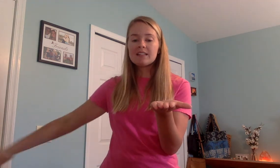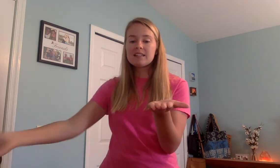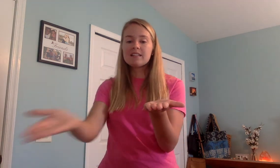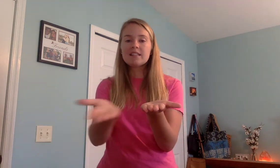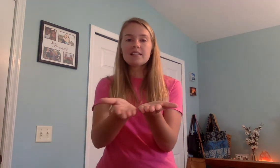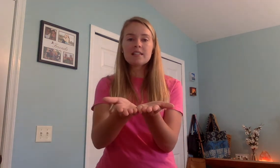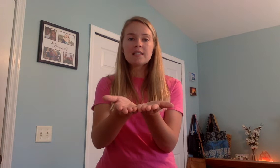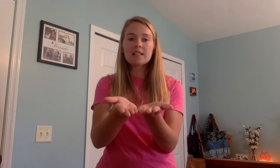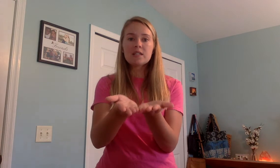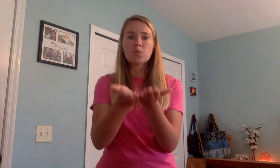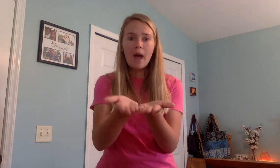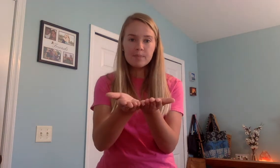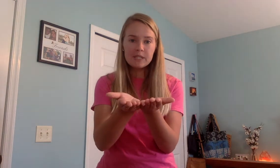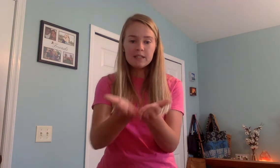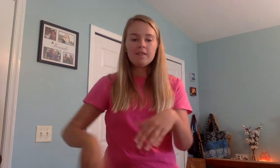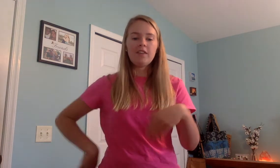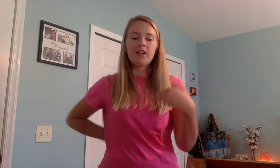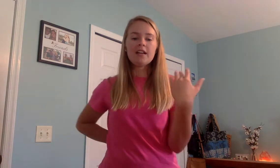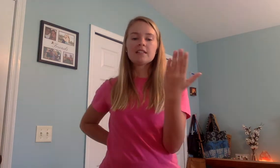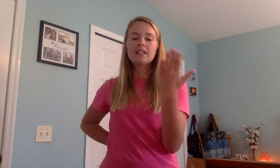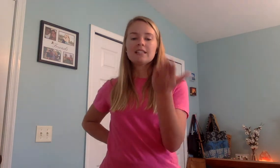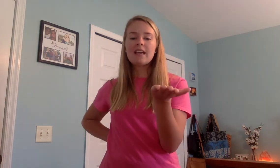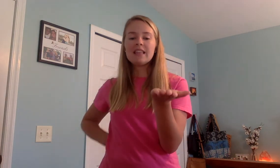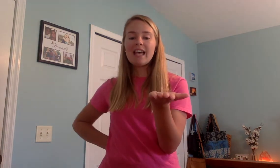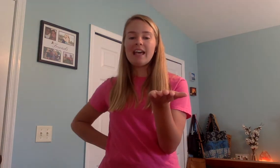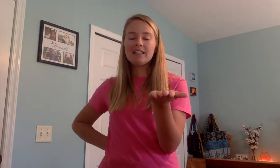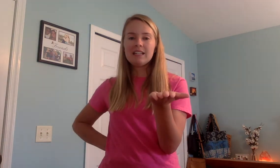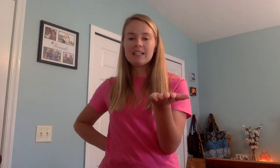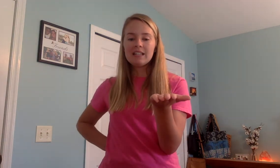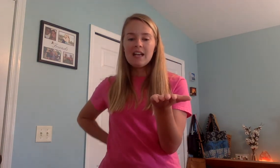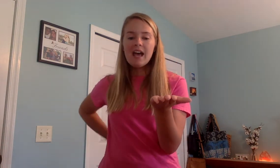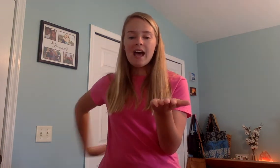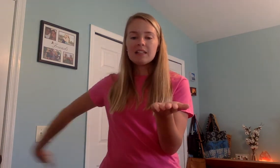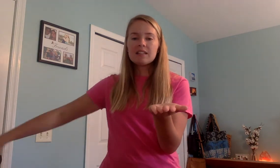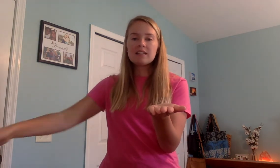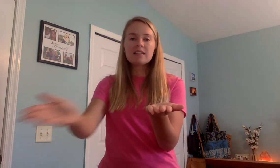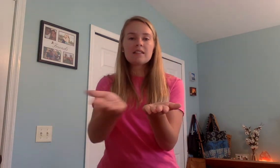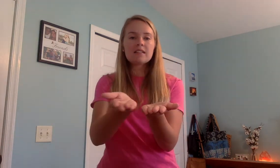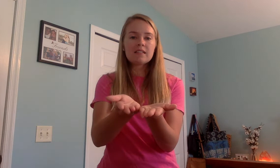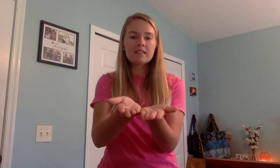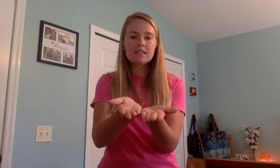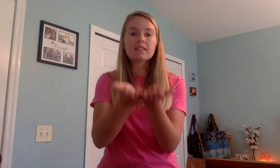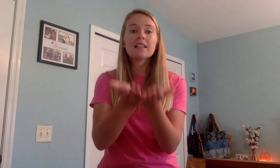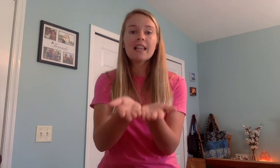s, swept. Very nice. Say led. Add s, sled.